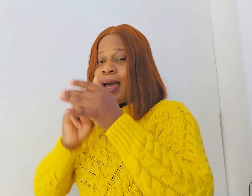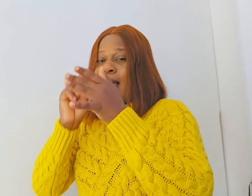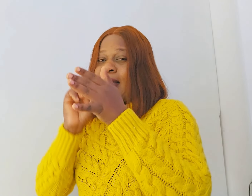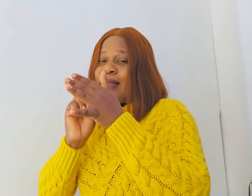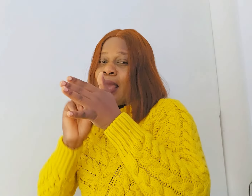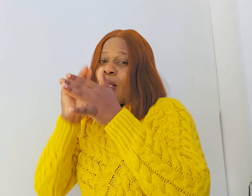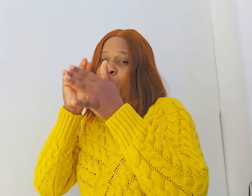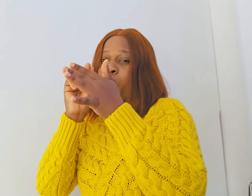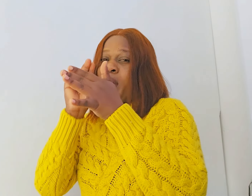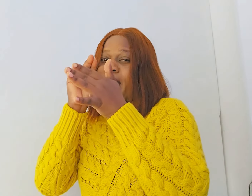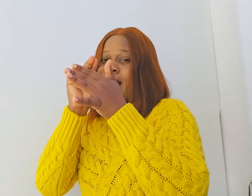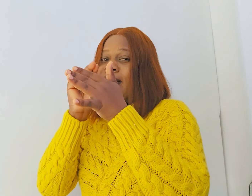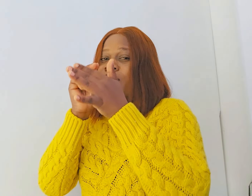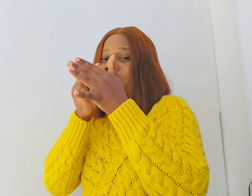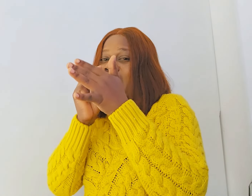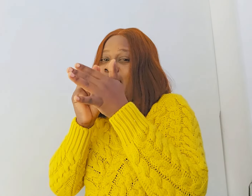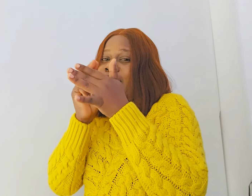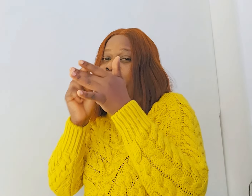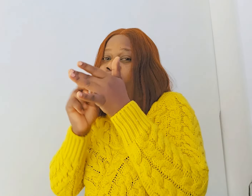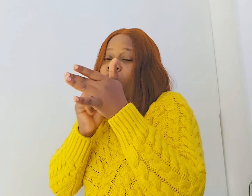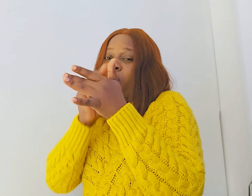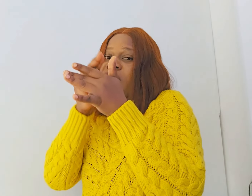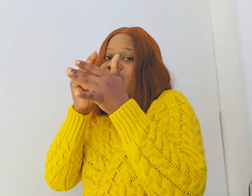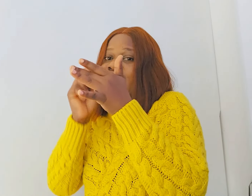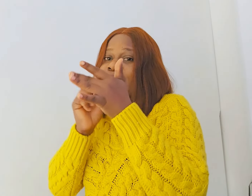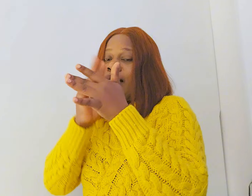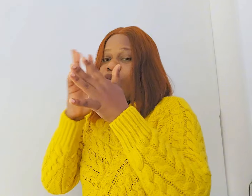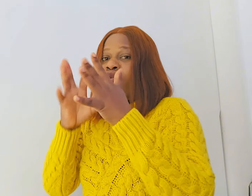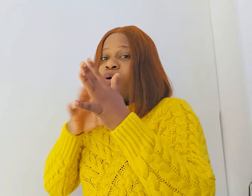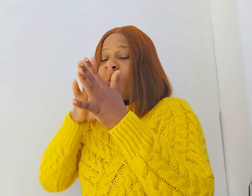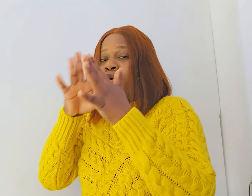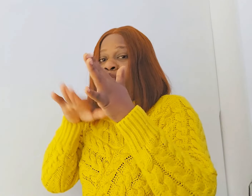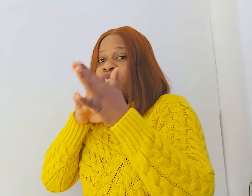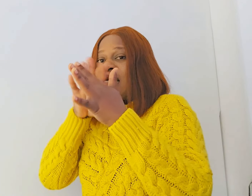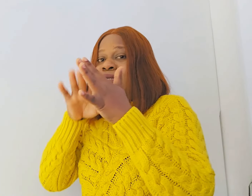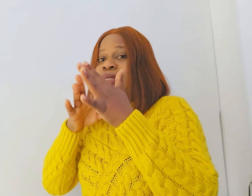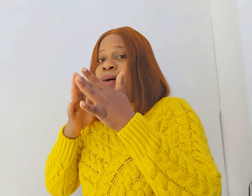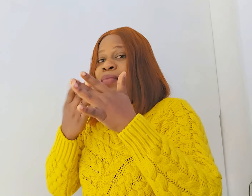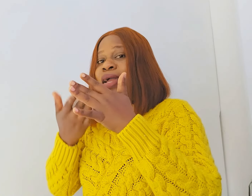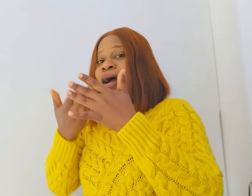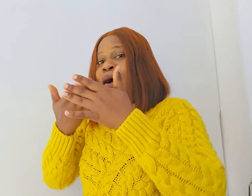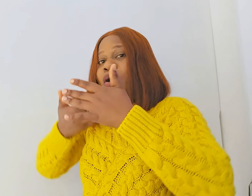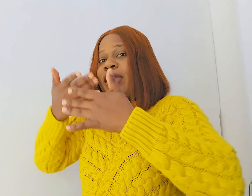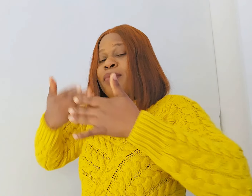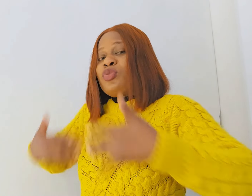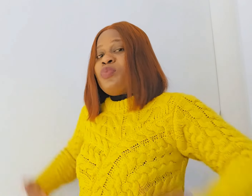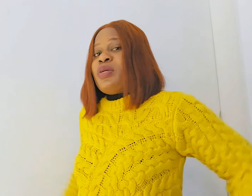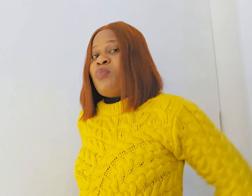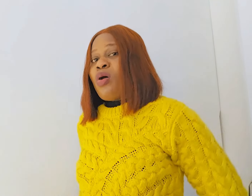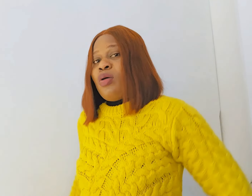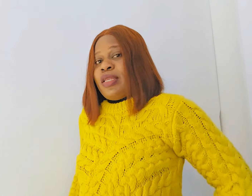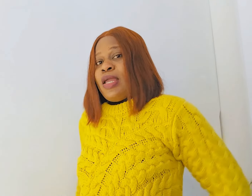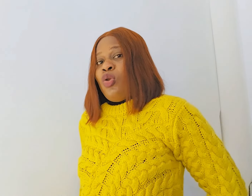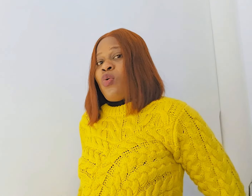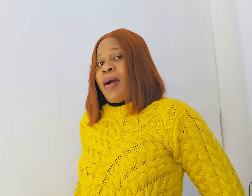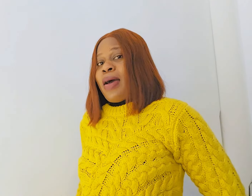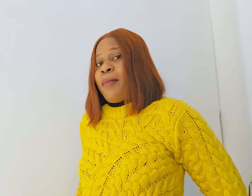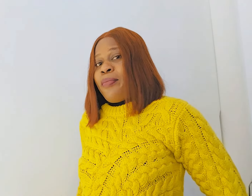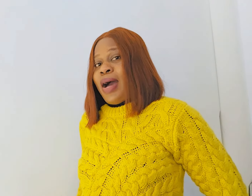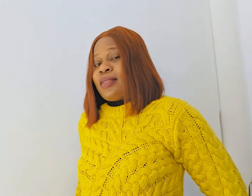then go in make it more rotating you know you're rotating and make her hip to be more in a lower part